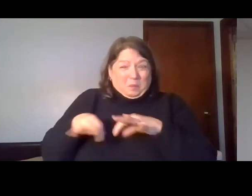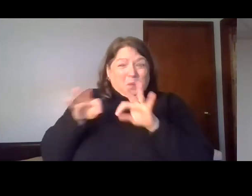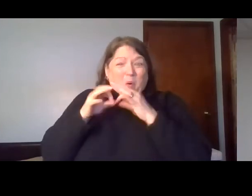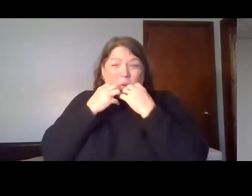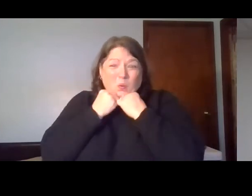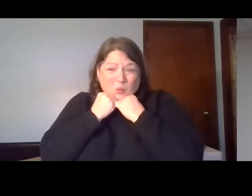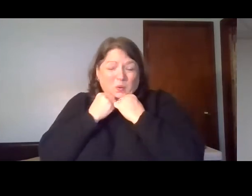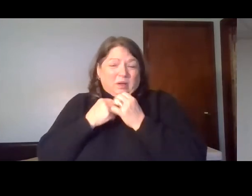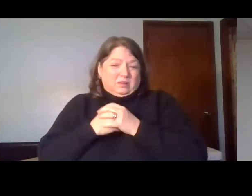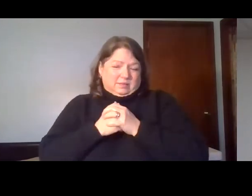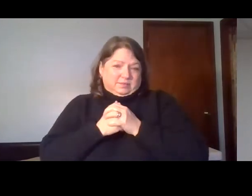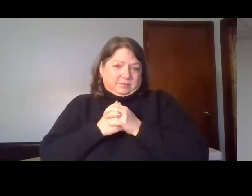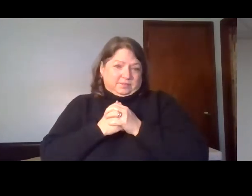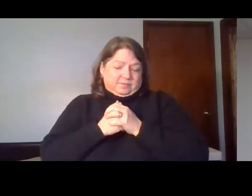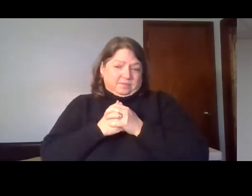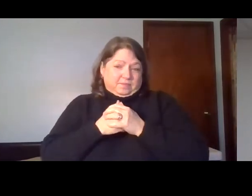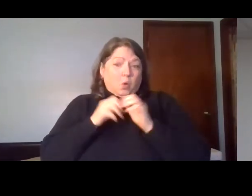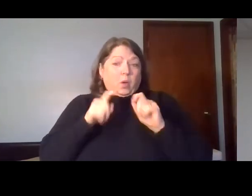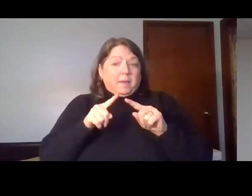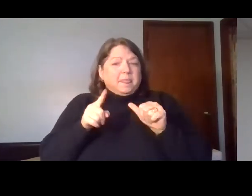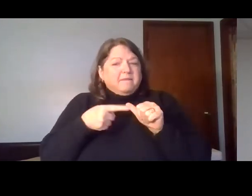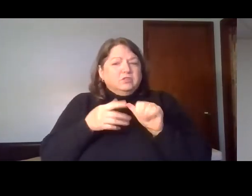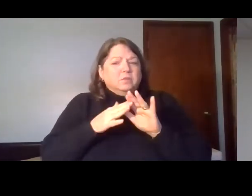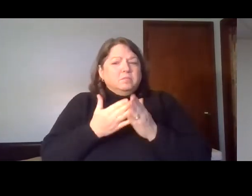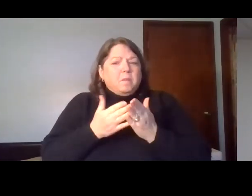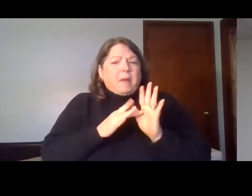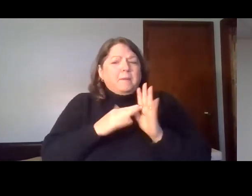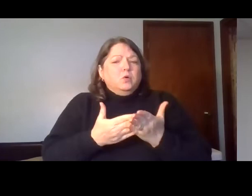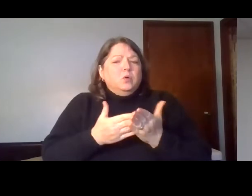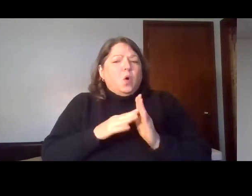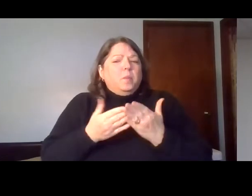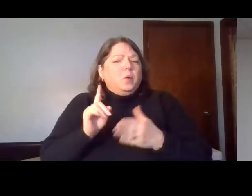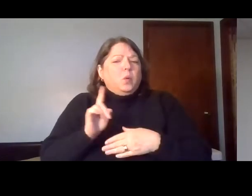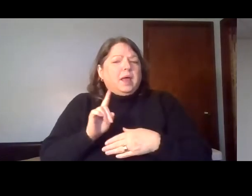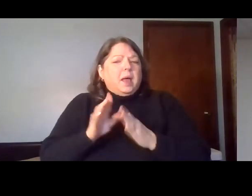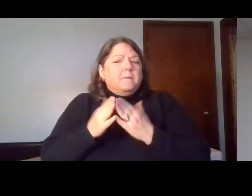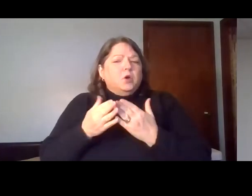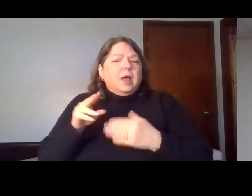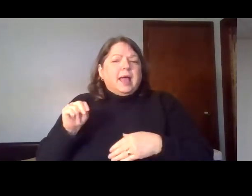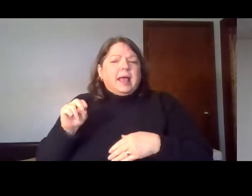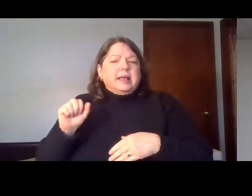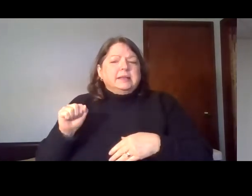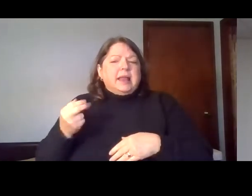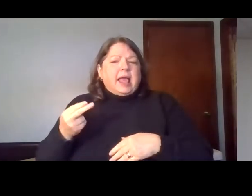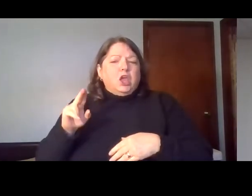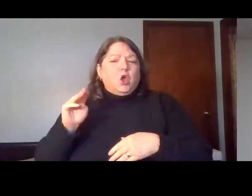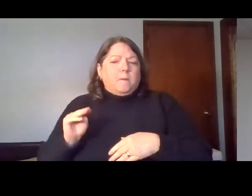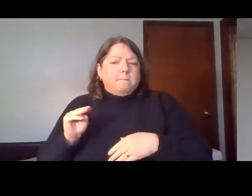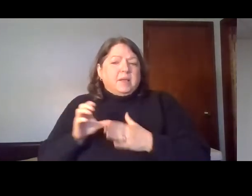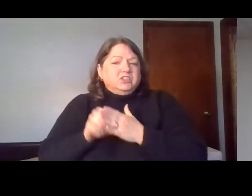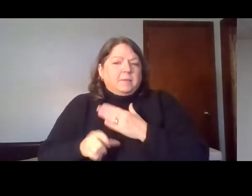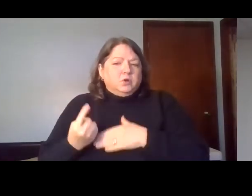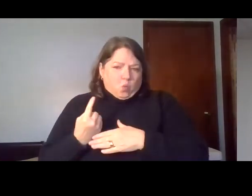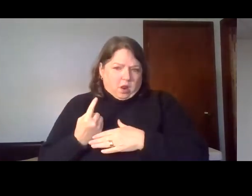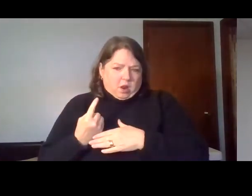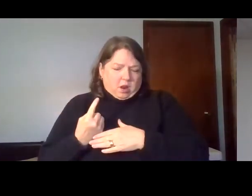about that, but before I do that, would you turn in your Bibles to the book of Nahum? Nahum chapter 1. Nahum chapter